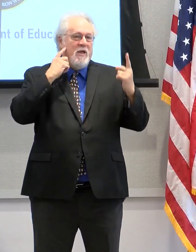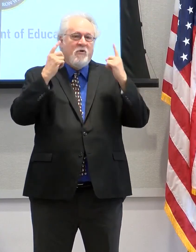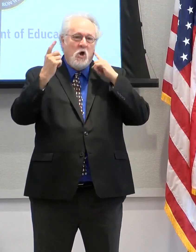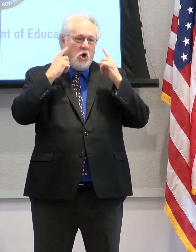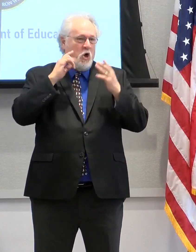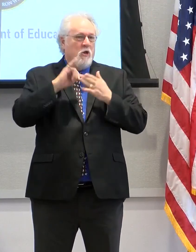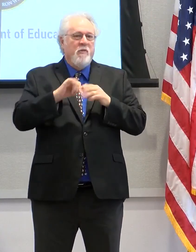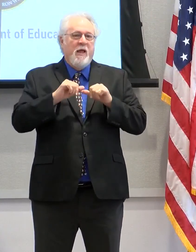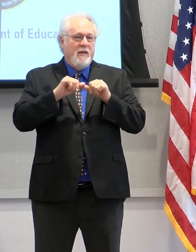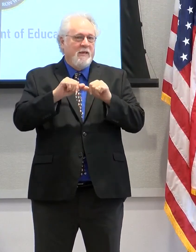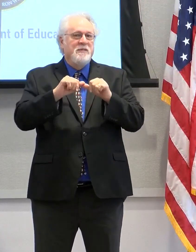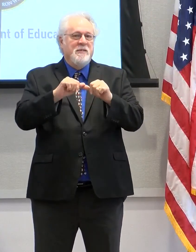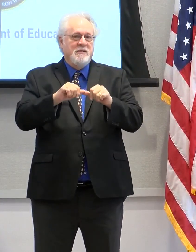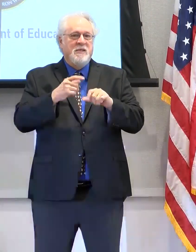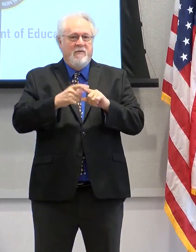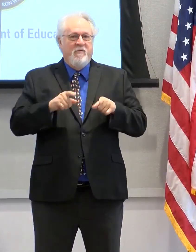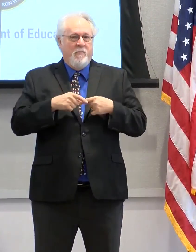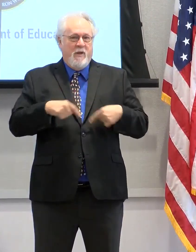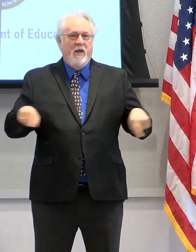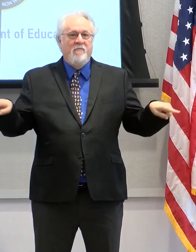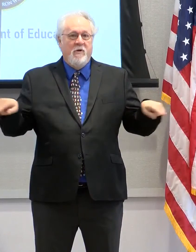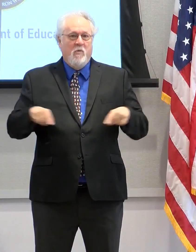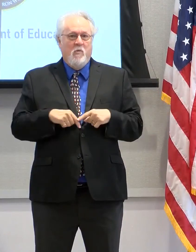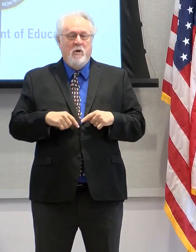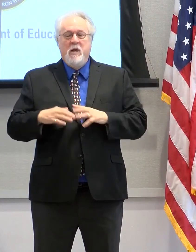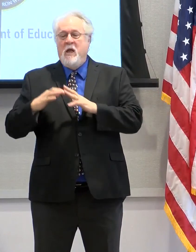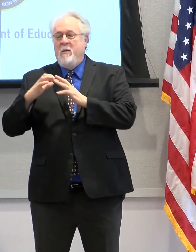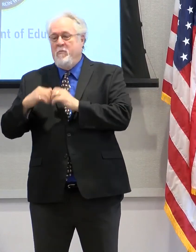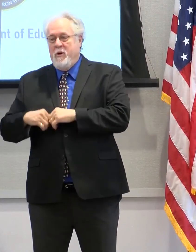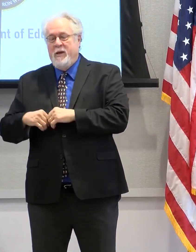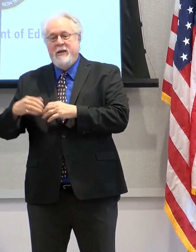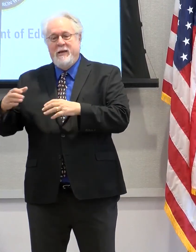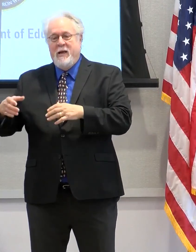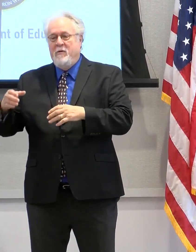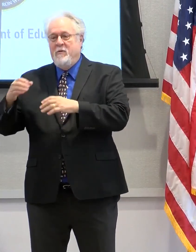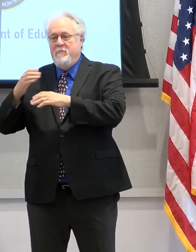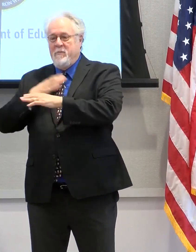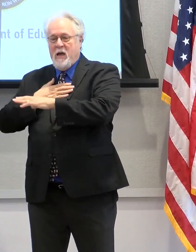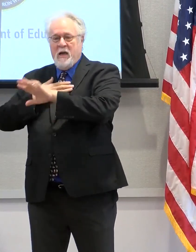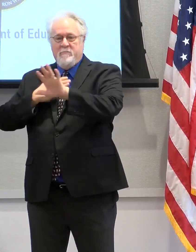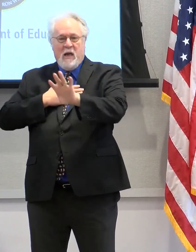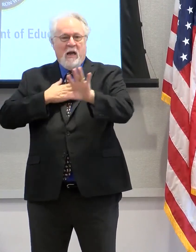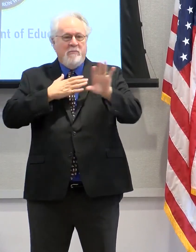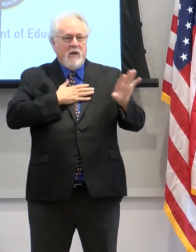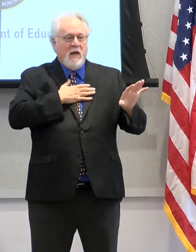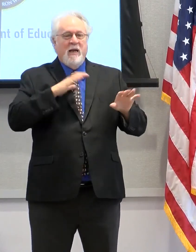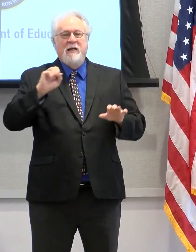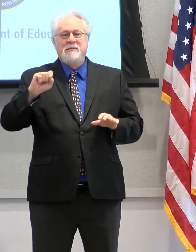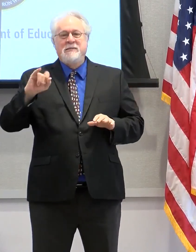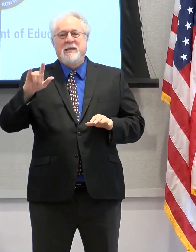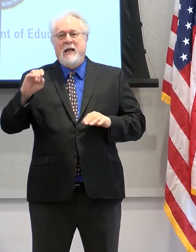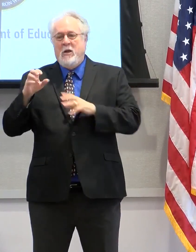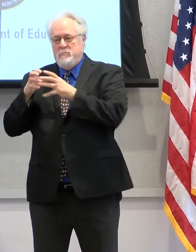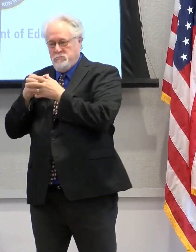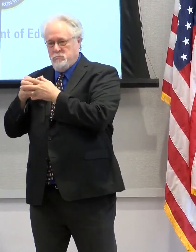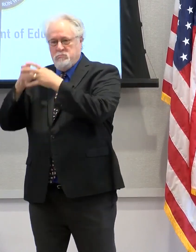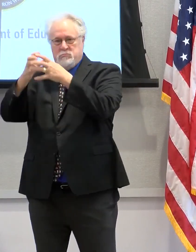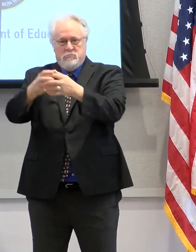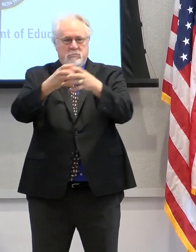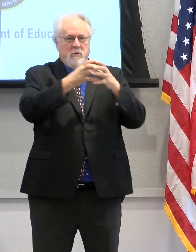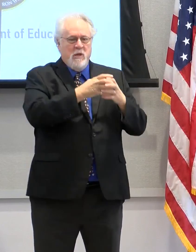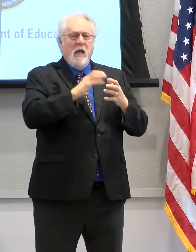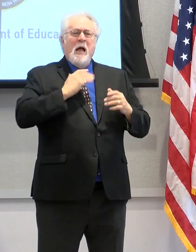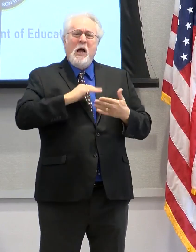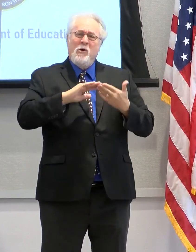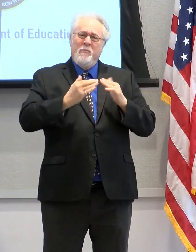consistently from everyone, you know, breaking down silos, collaborating. And our community wants that